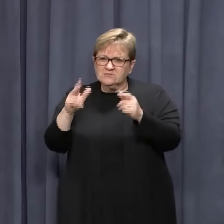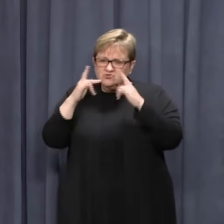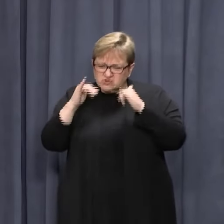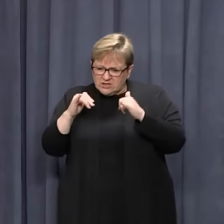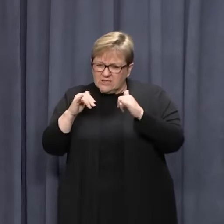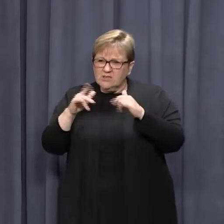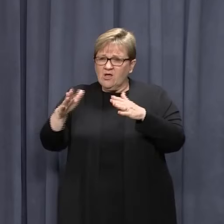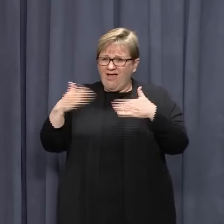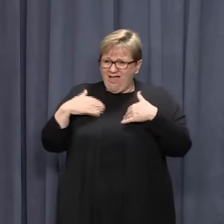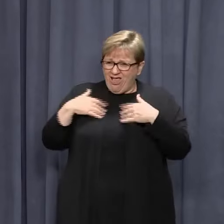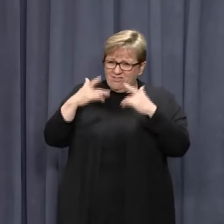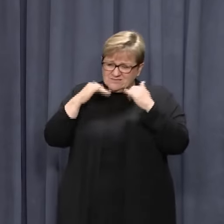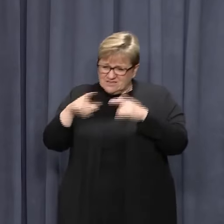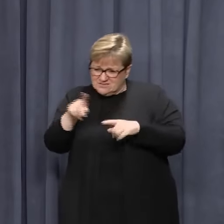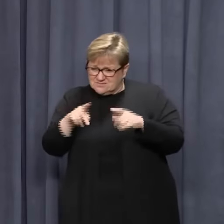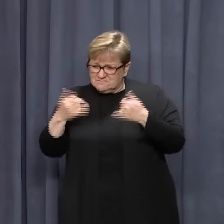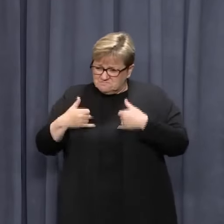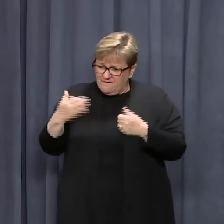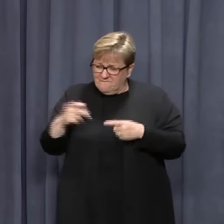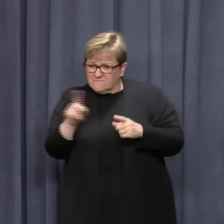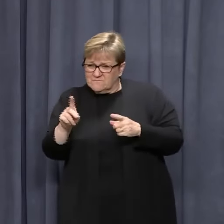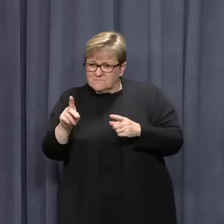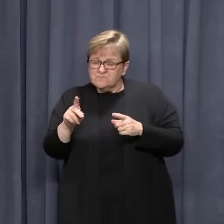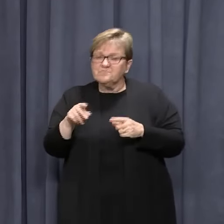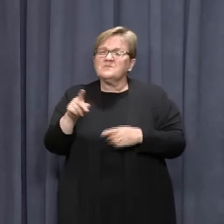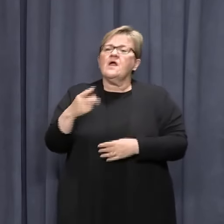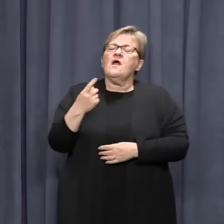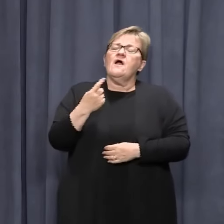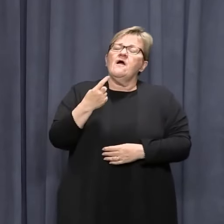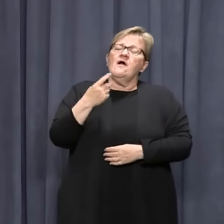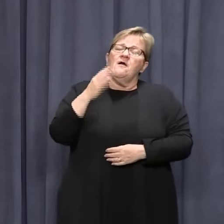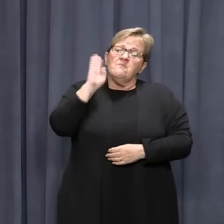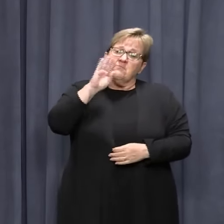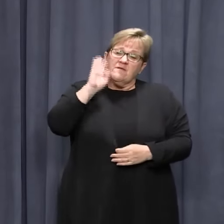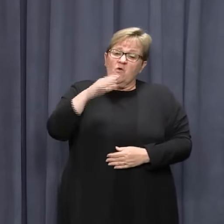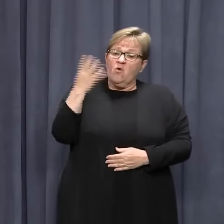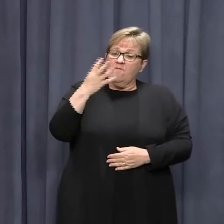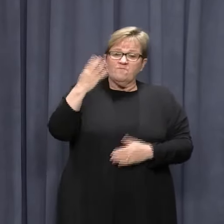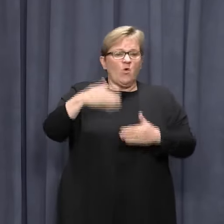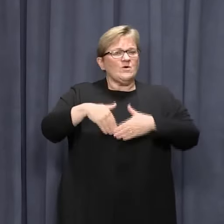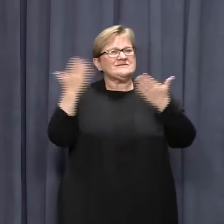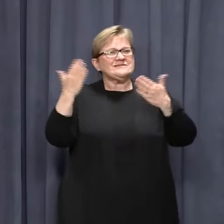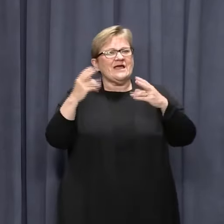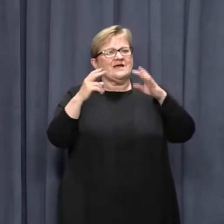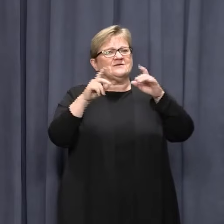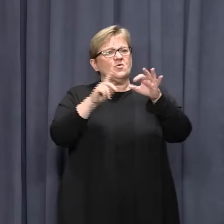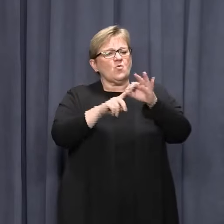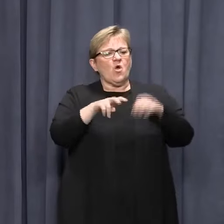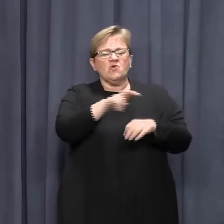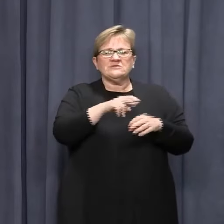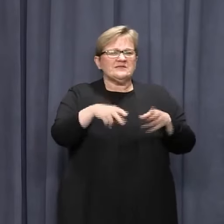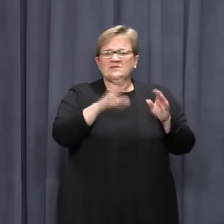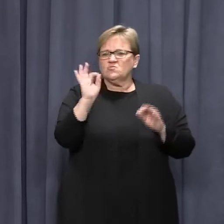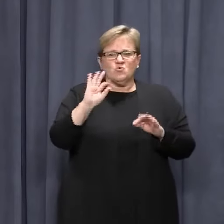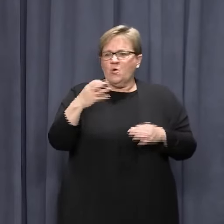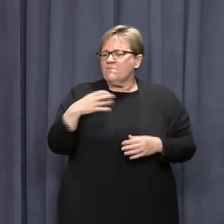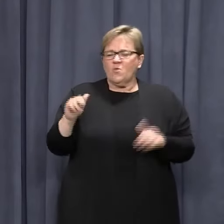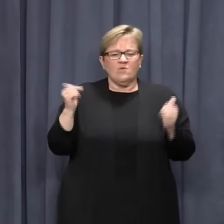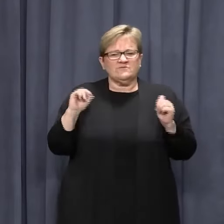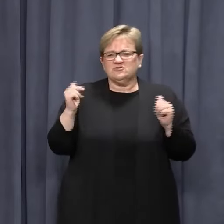checked. The 14 days of self-quarantine requirement will no longer be required from tomorrow,